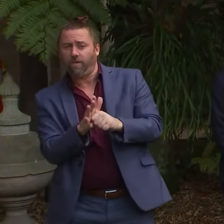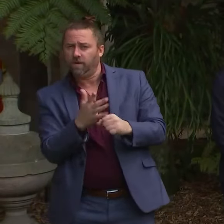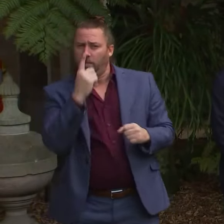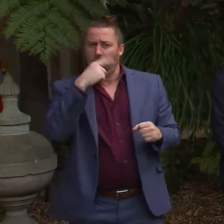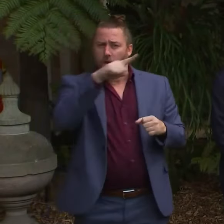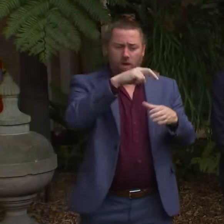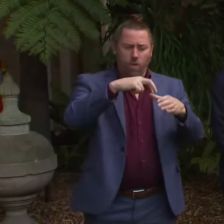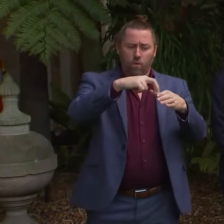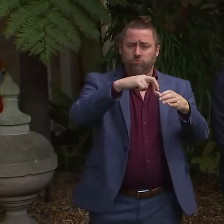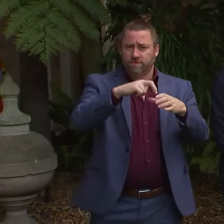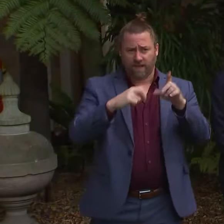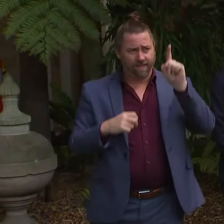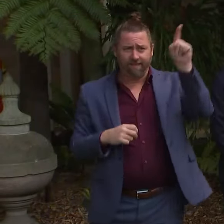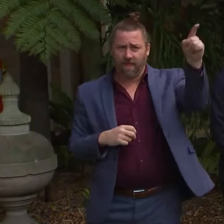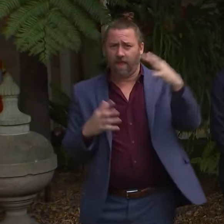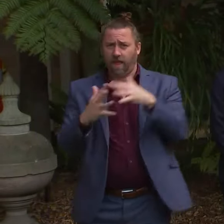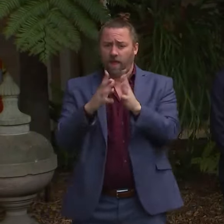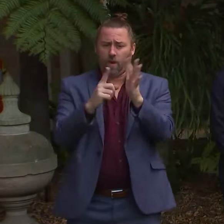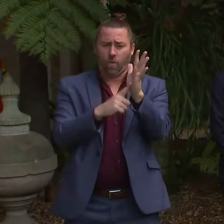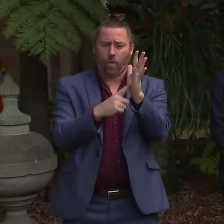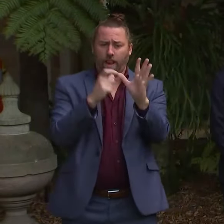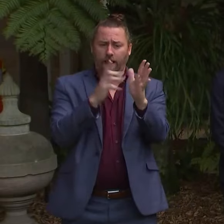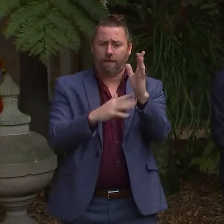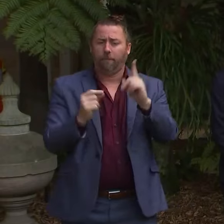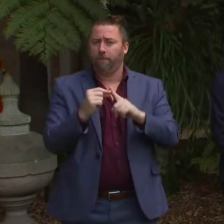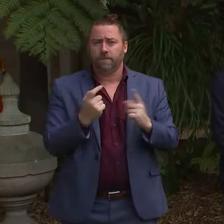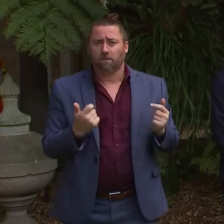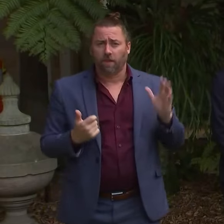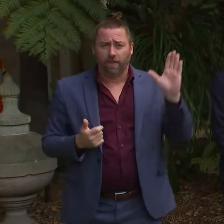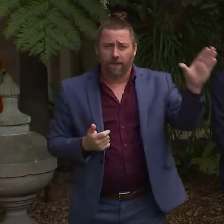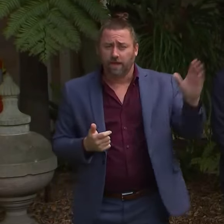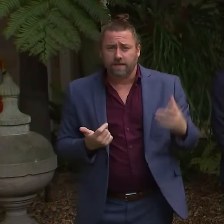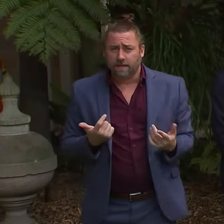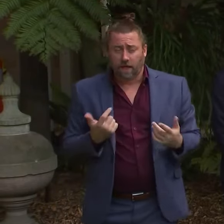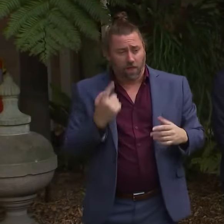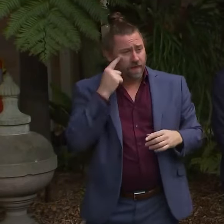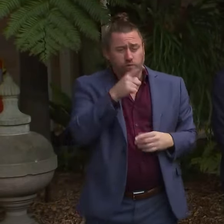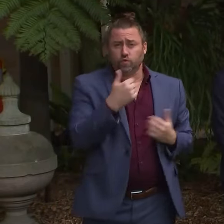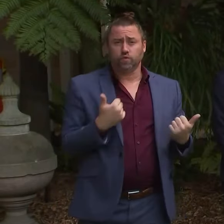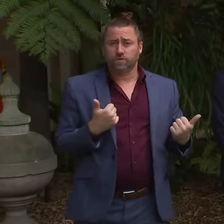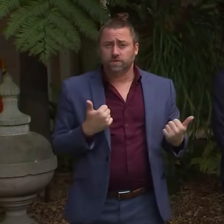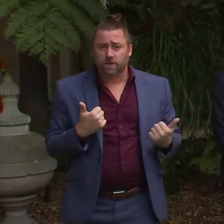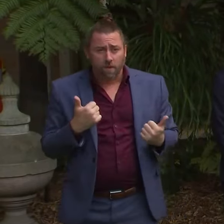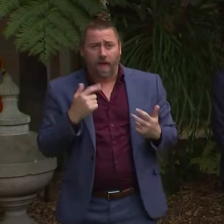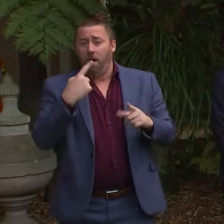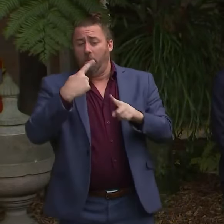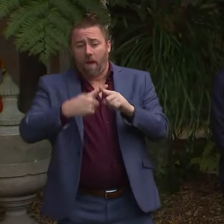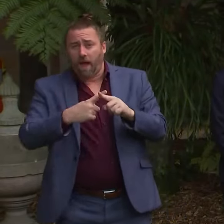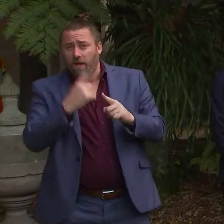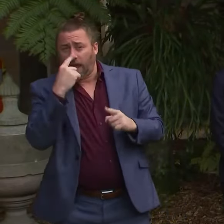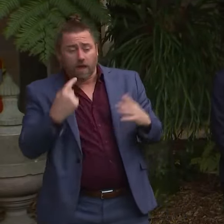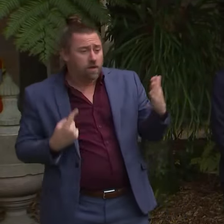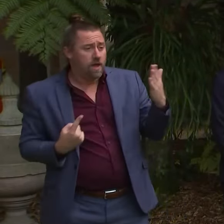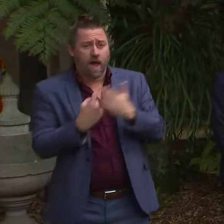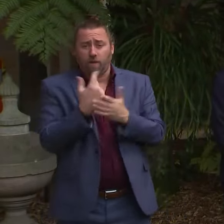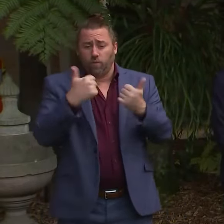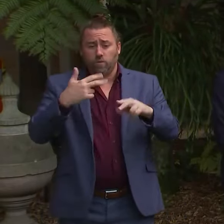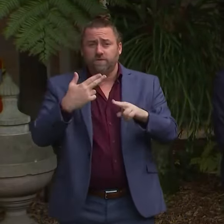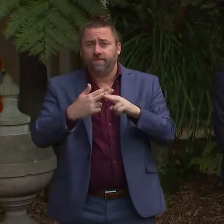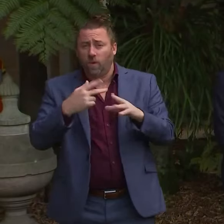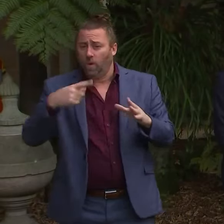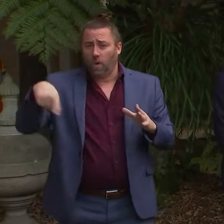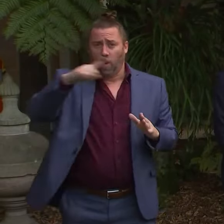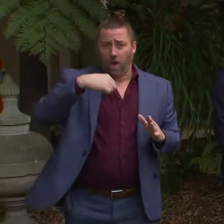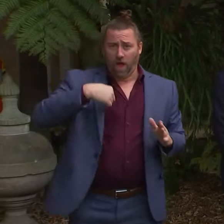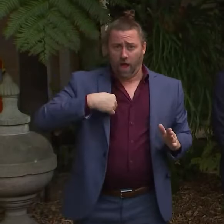quarantining who may be positive, but this facility is also available for people who otherwise do